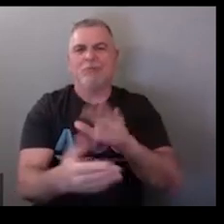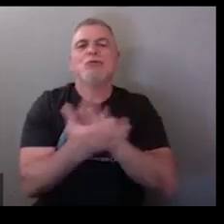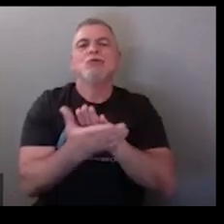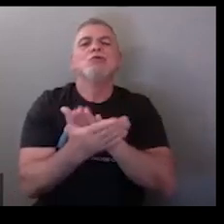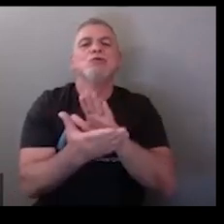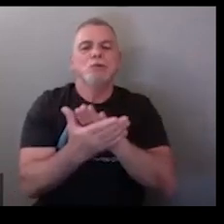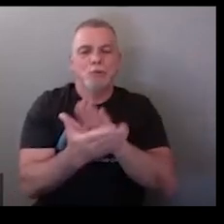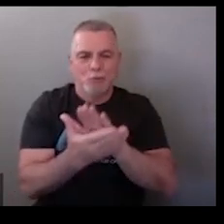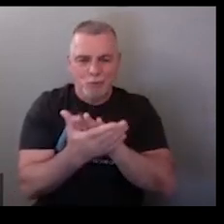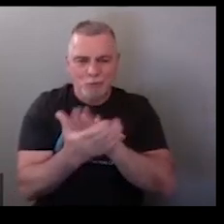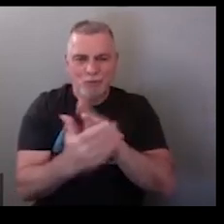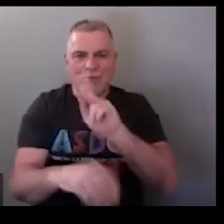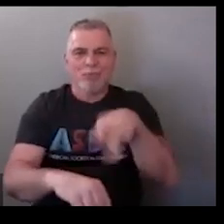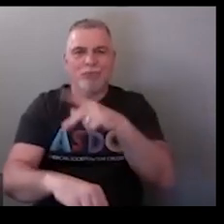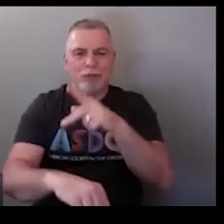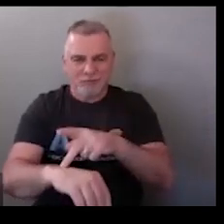your wrist